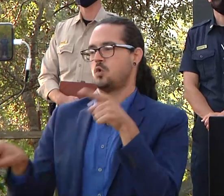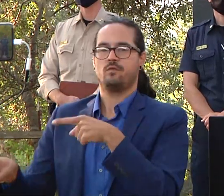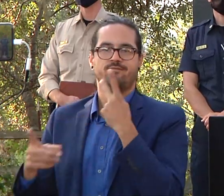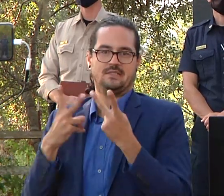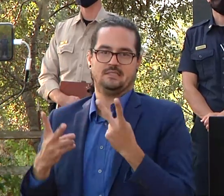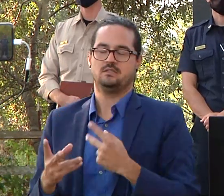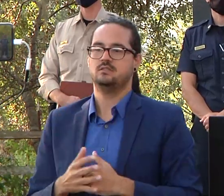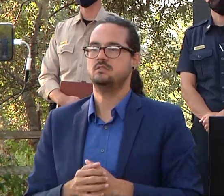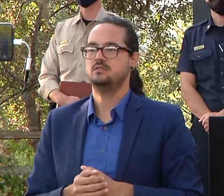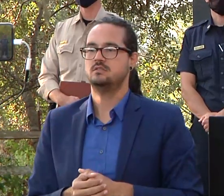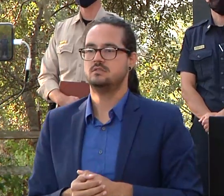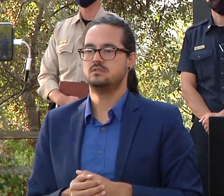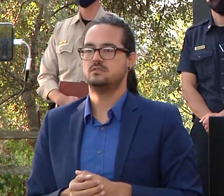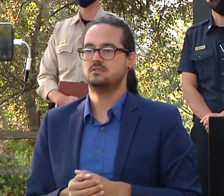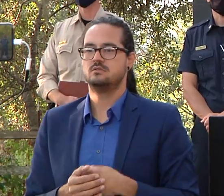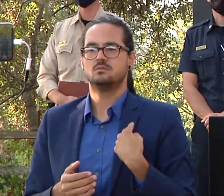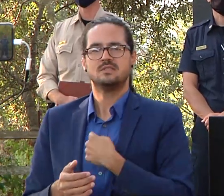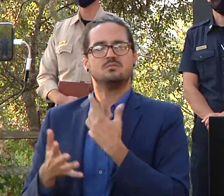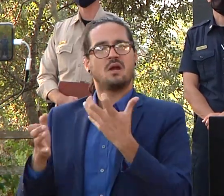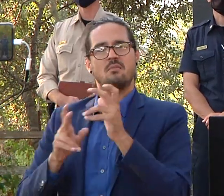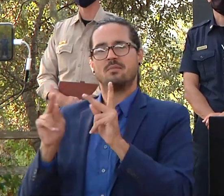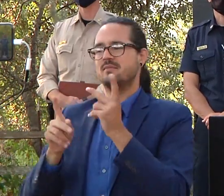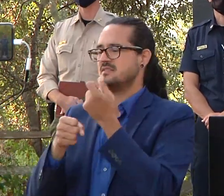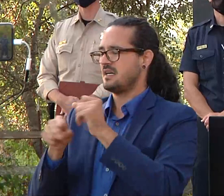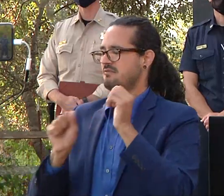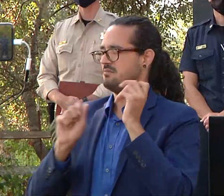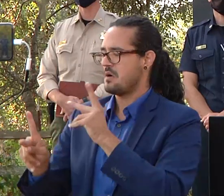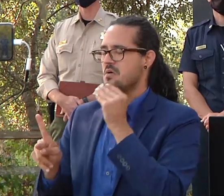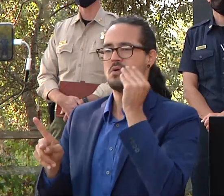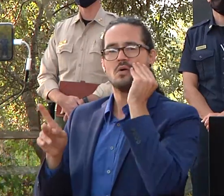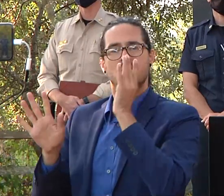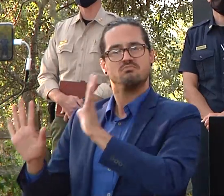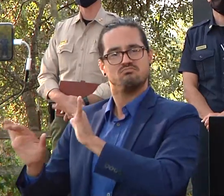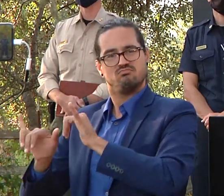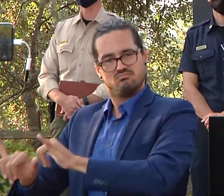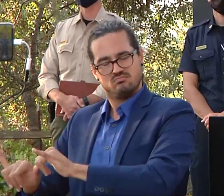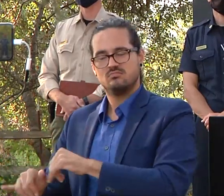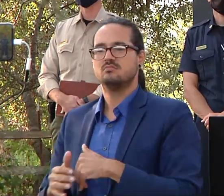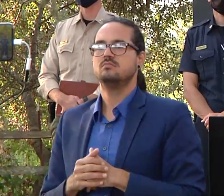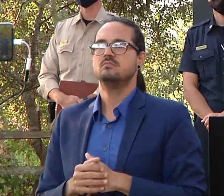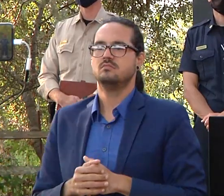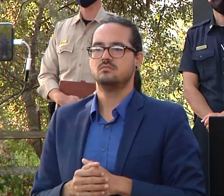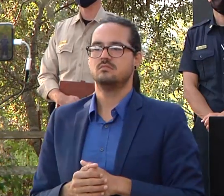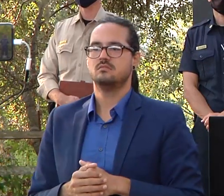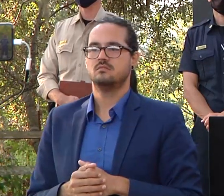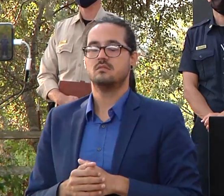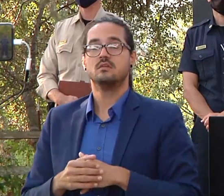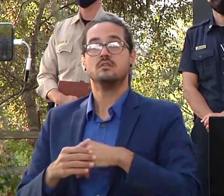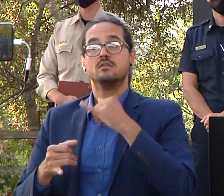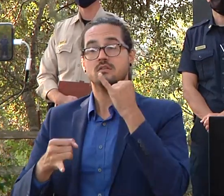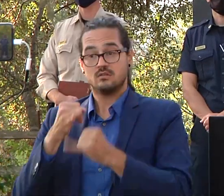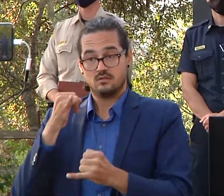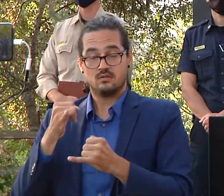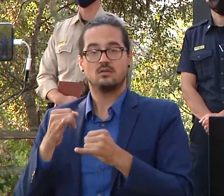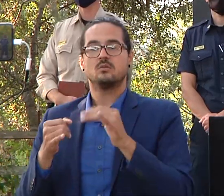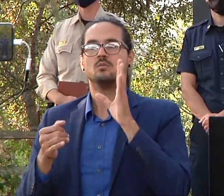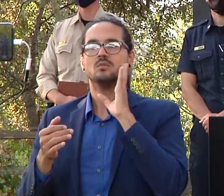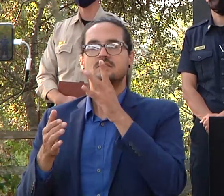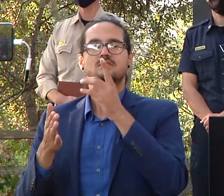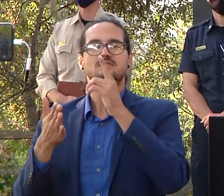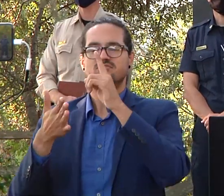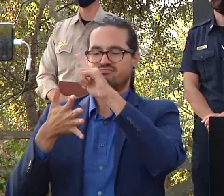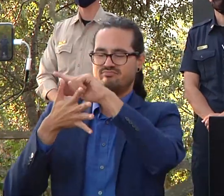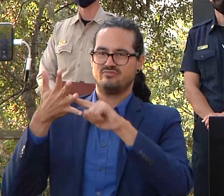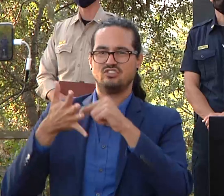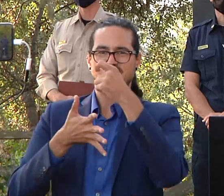our people can get back safely to the residents um lastly we're going to go through the checklist again but the evacuees obviously